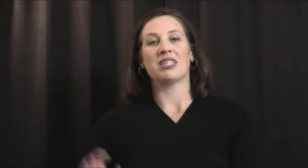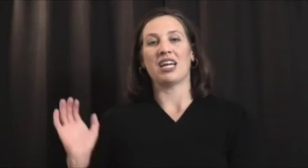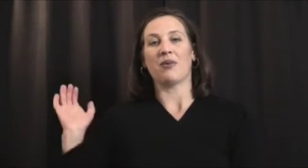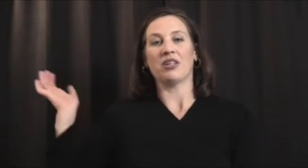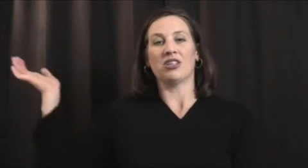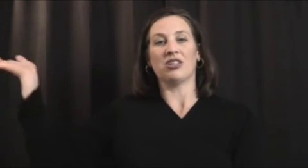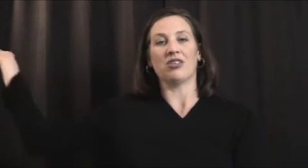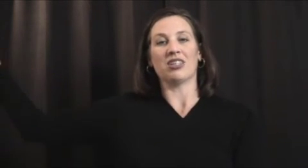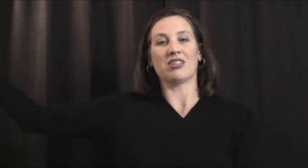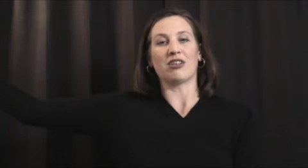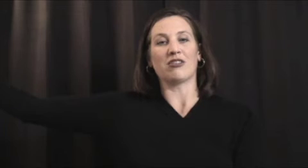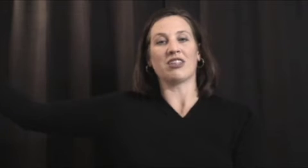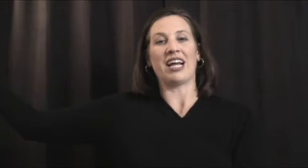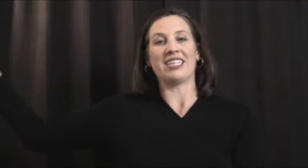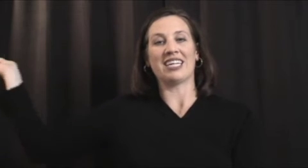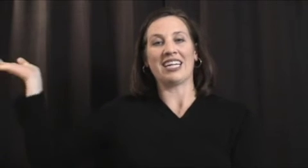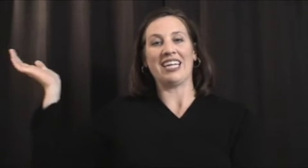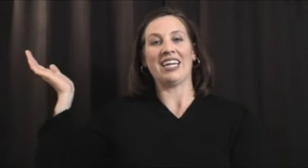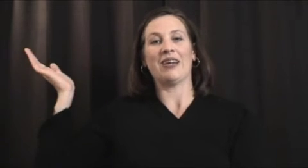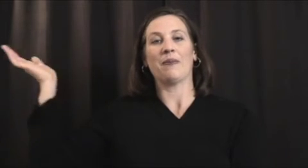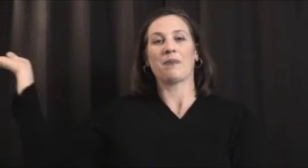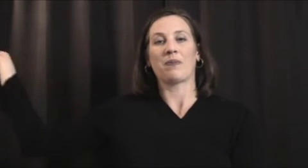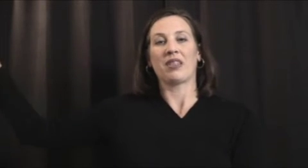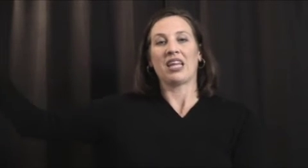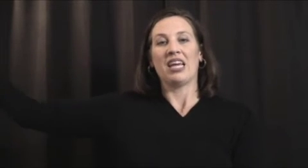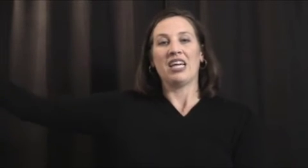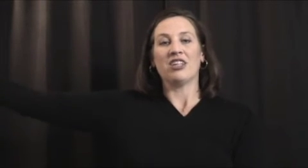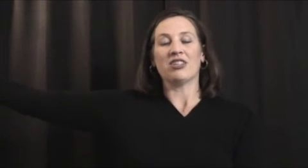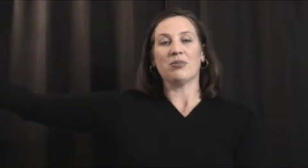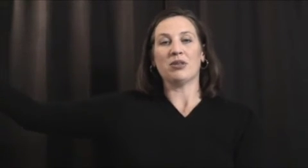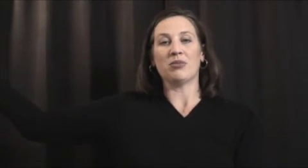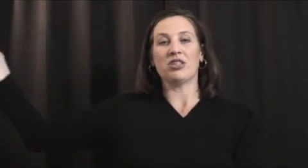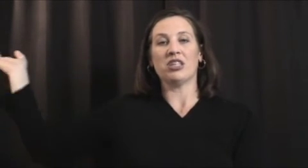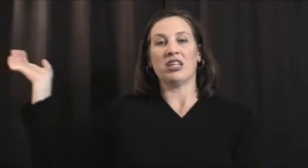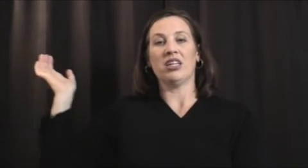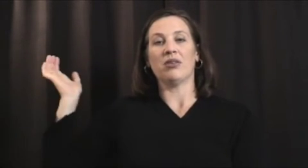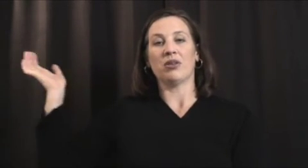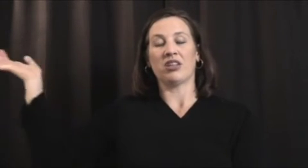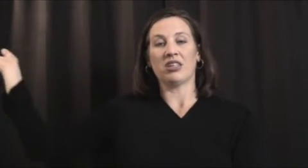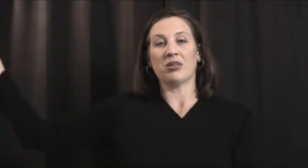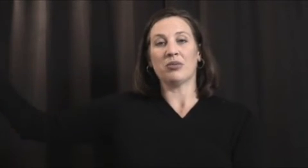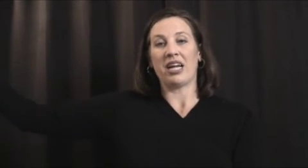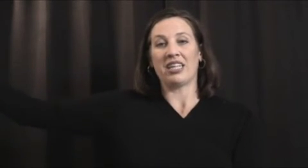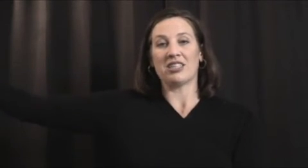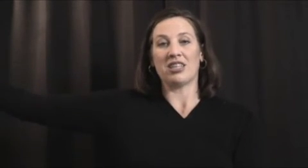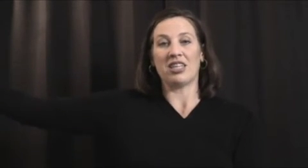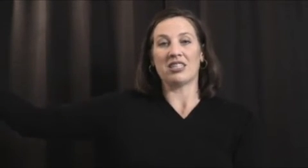a day, want you to do this nerve glide technique. Your symptoms should, with good compliance to these